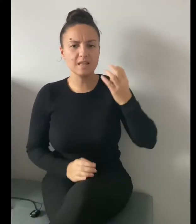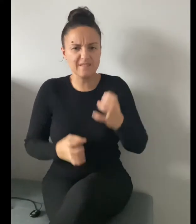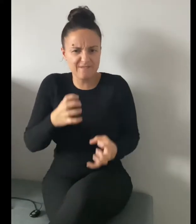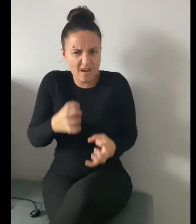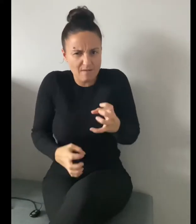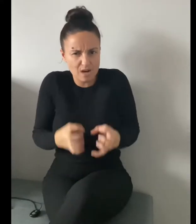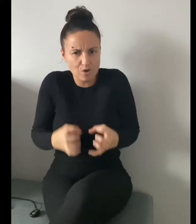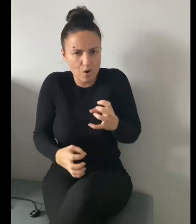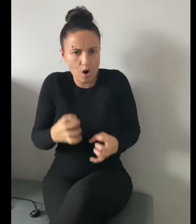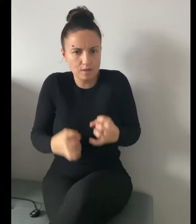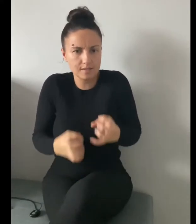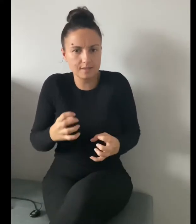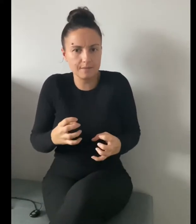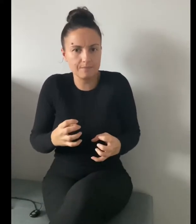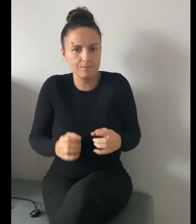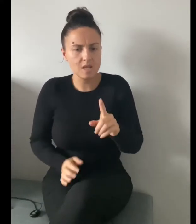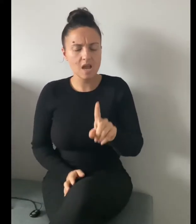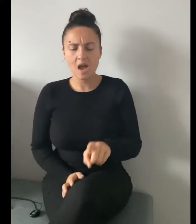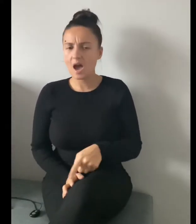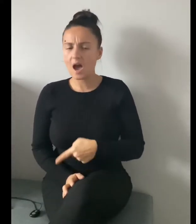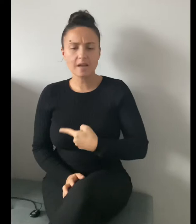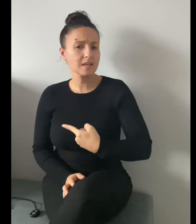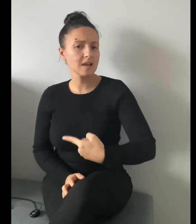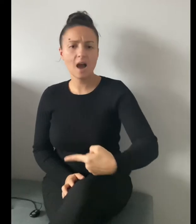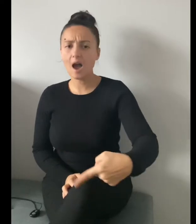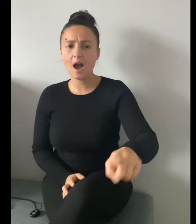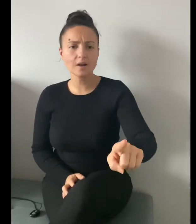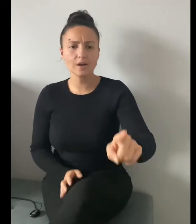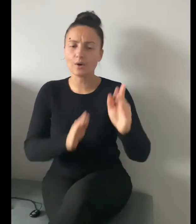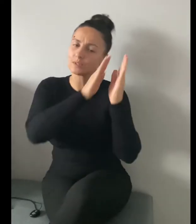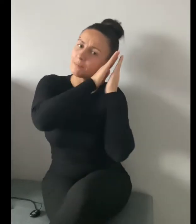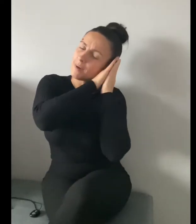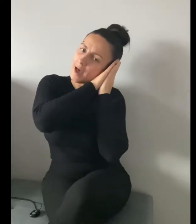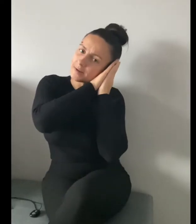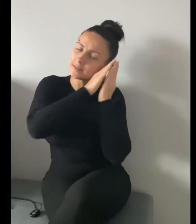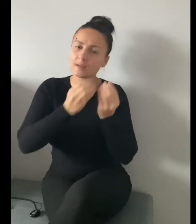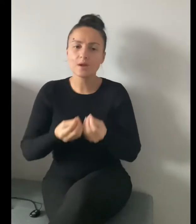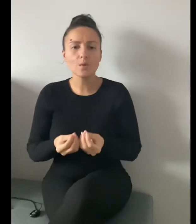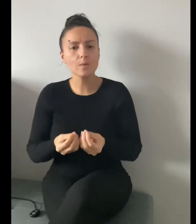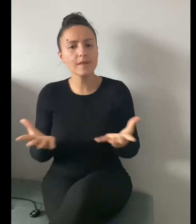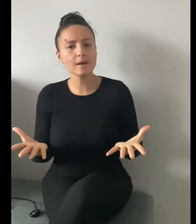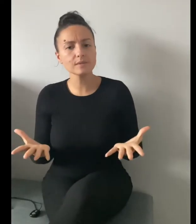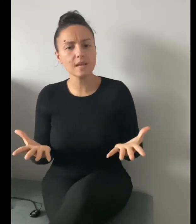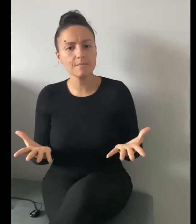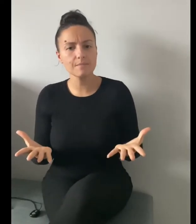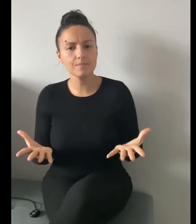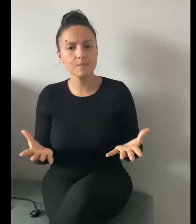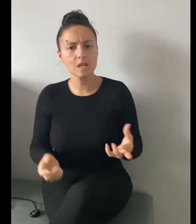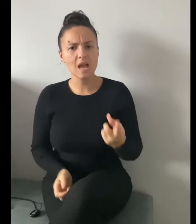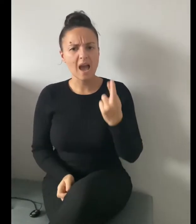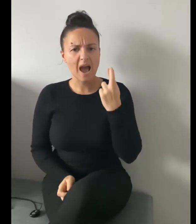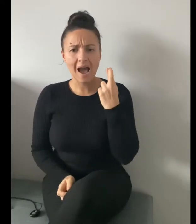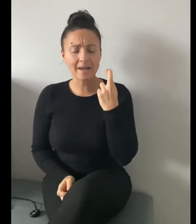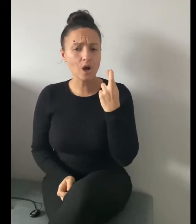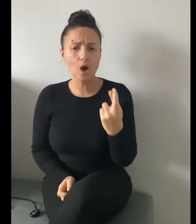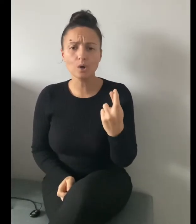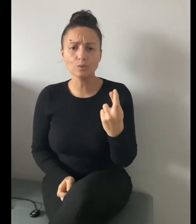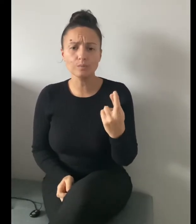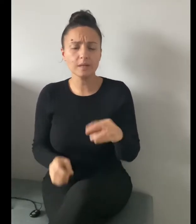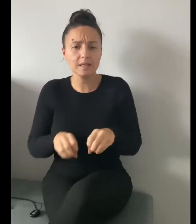very cross. I can't go to bed without him. I hope he